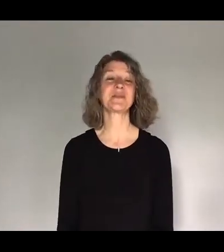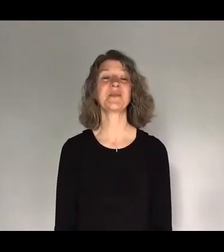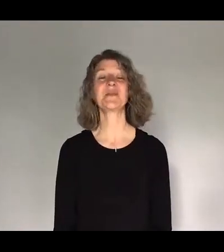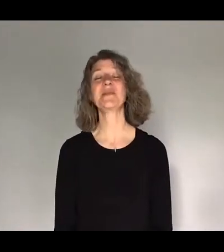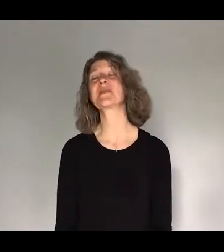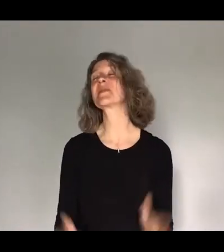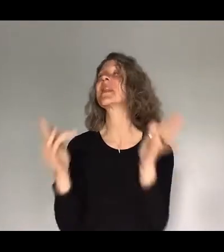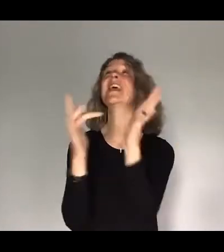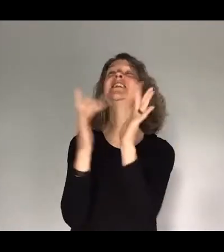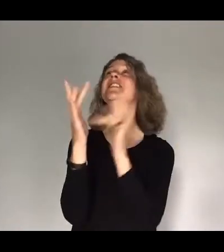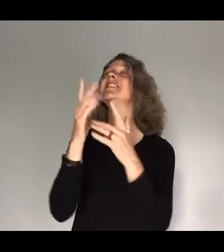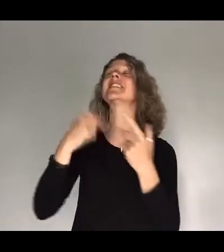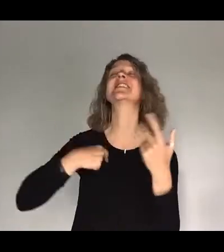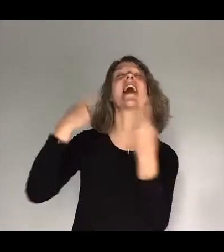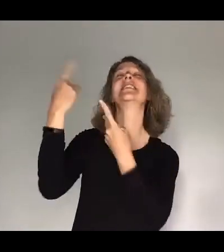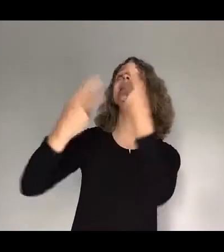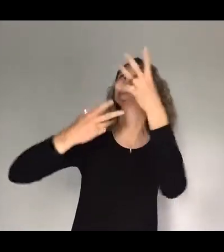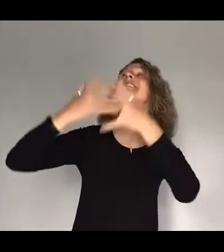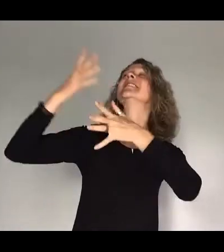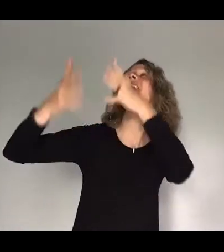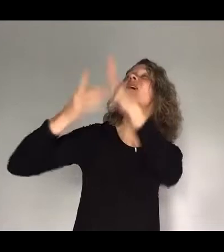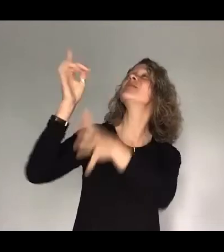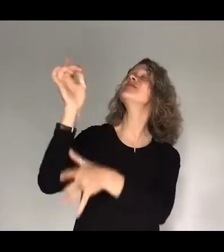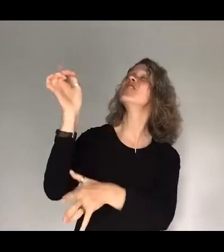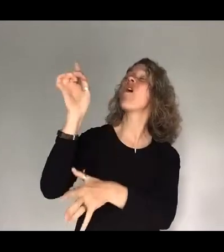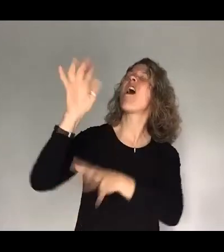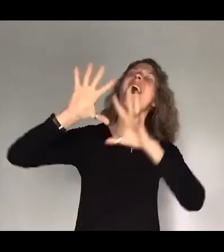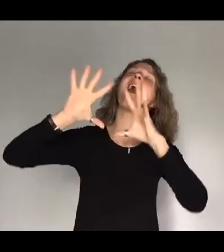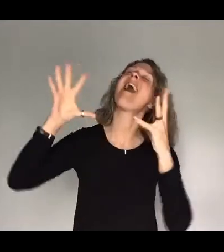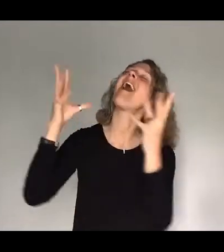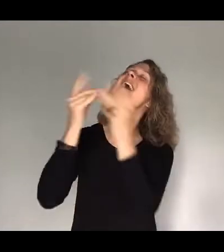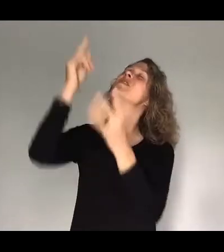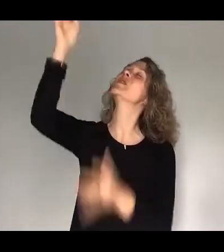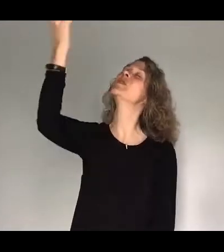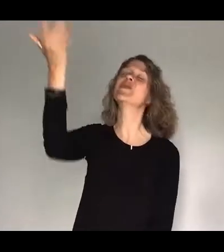Oh, Jesus, I sing for all that You've done for me.